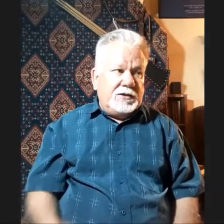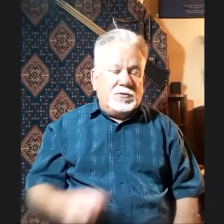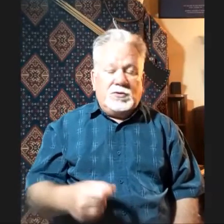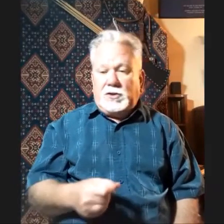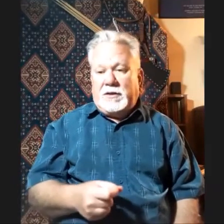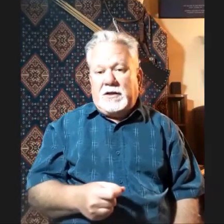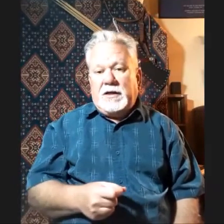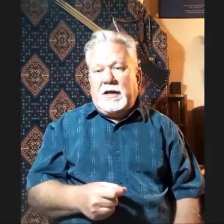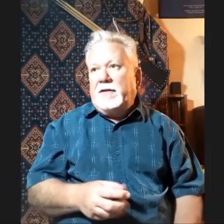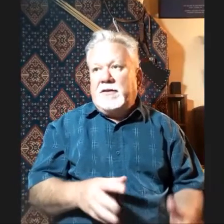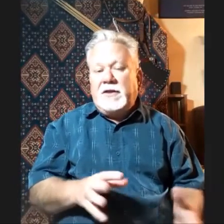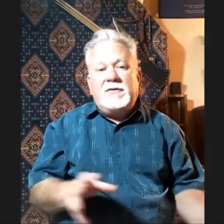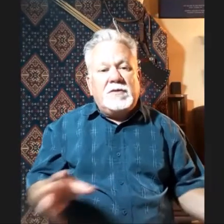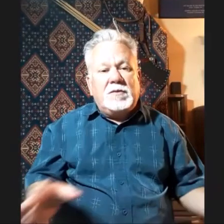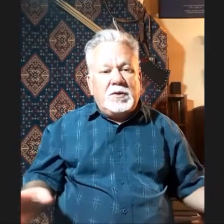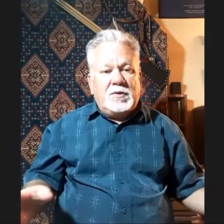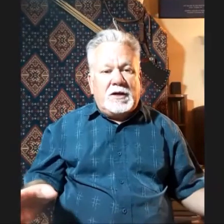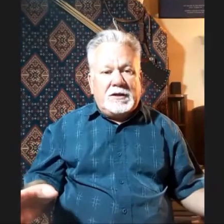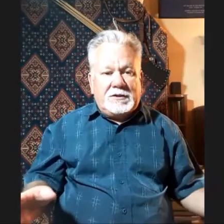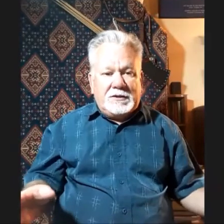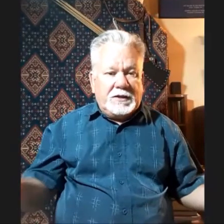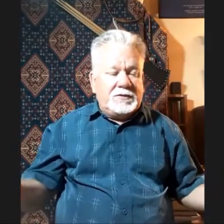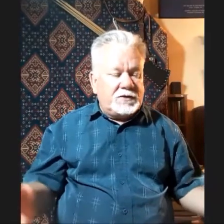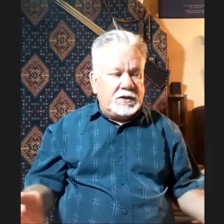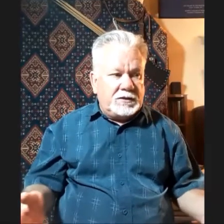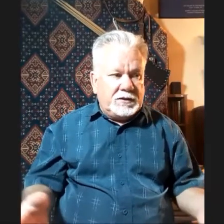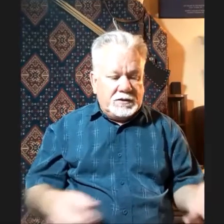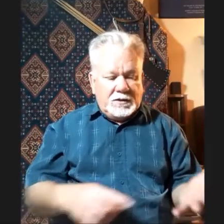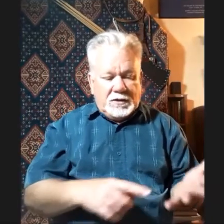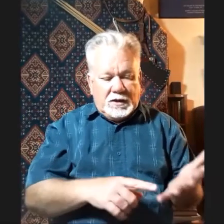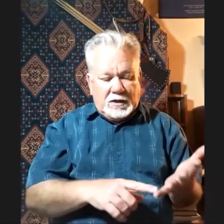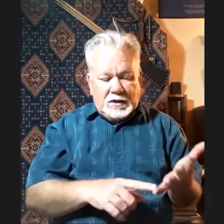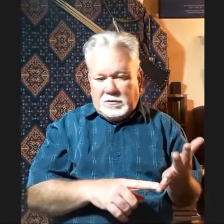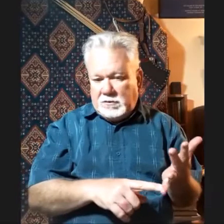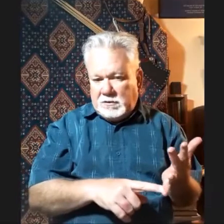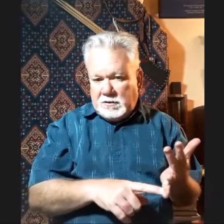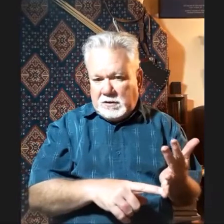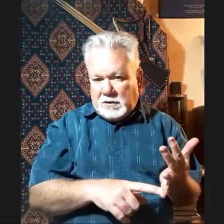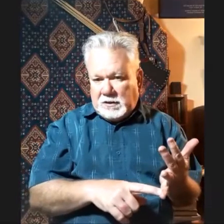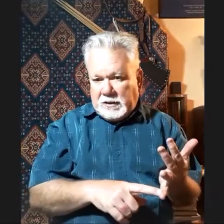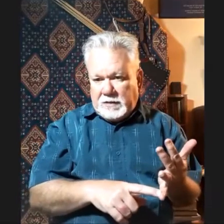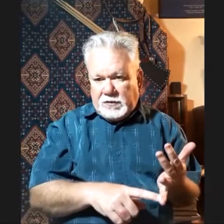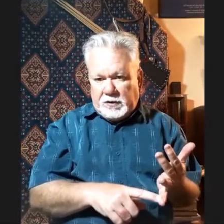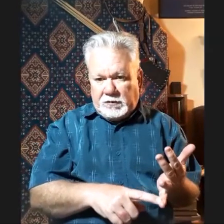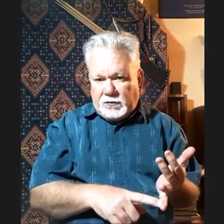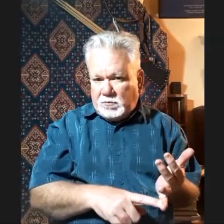And they're all showing. And the things that people are hunting, the kings are hunting are everything from